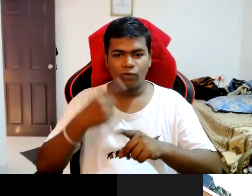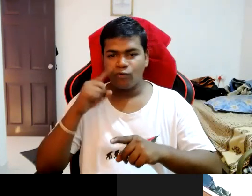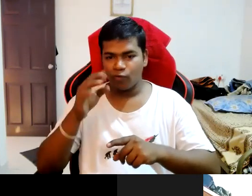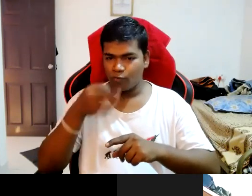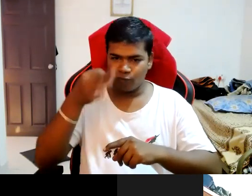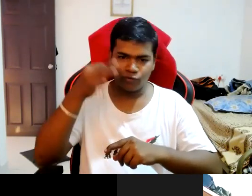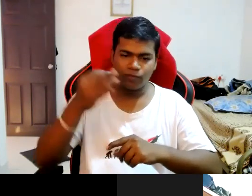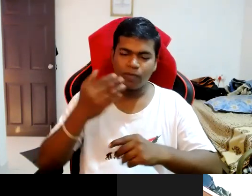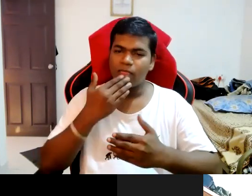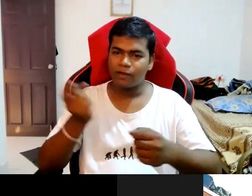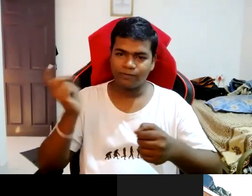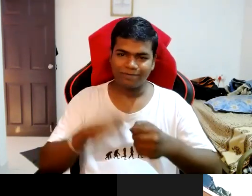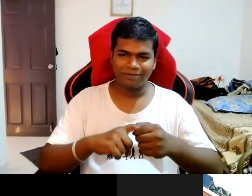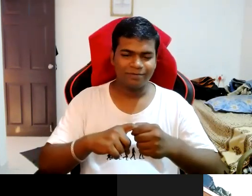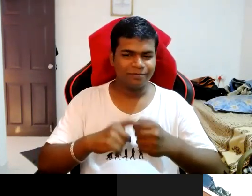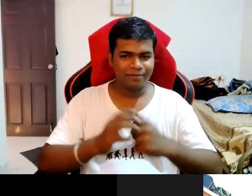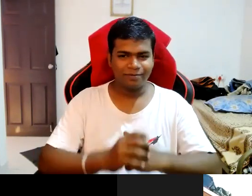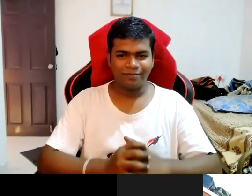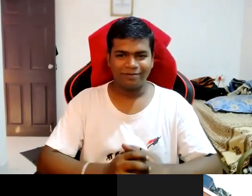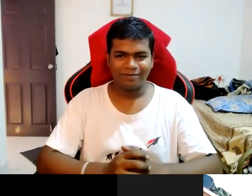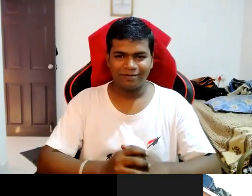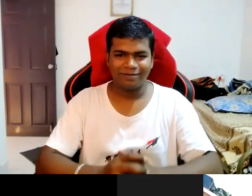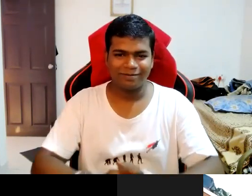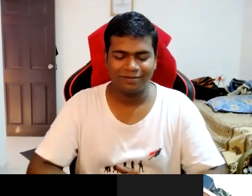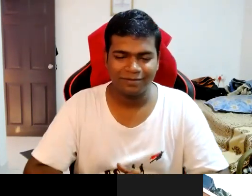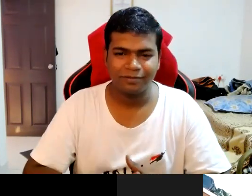for joining nice times webinar series thank you so much